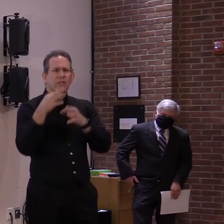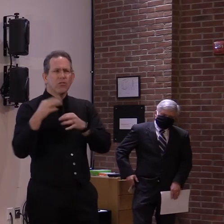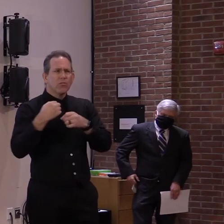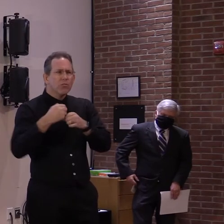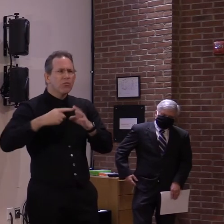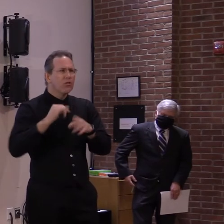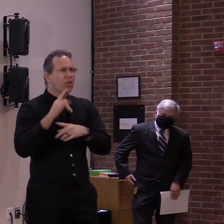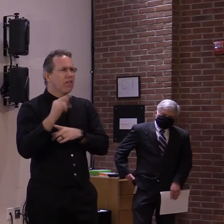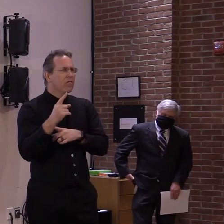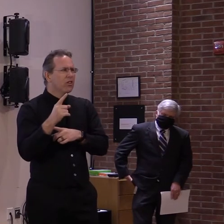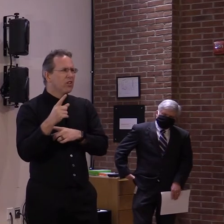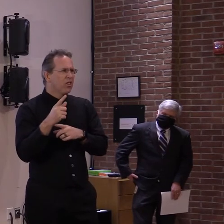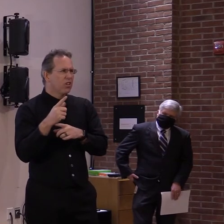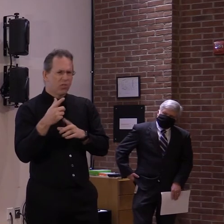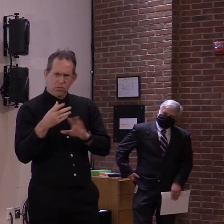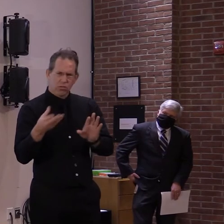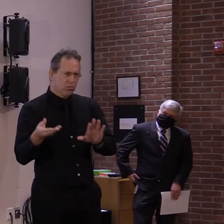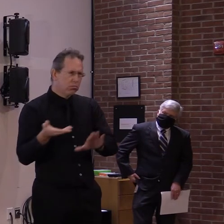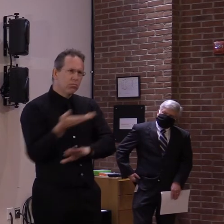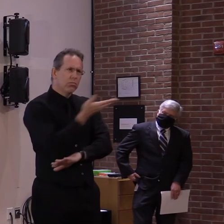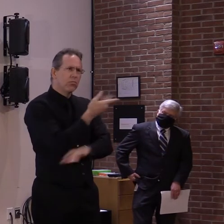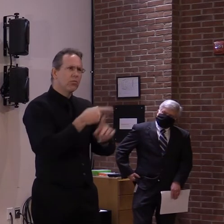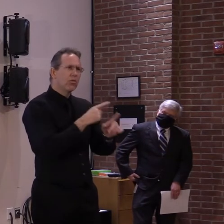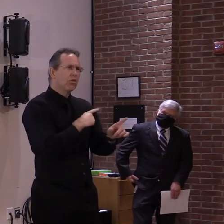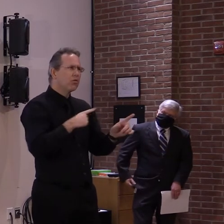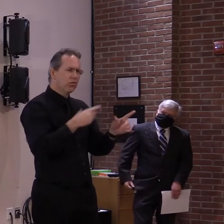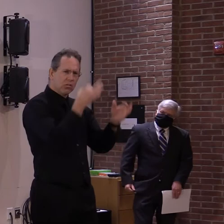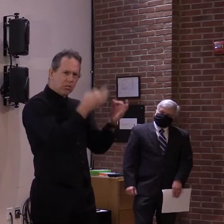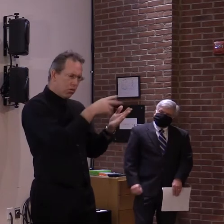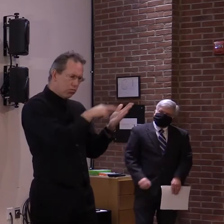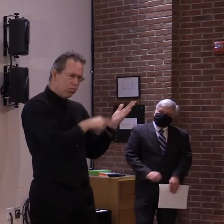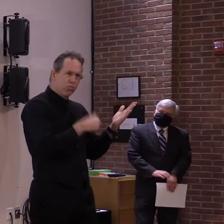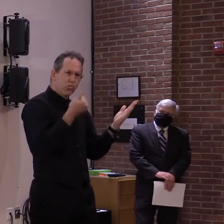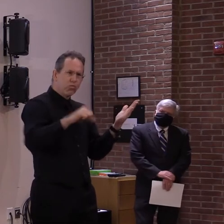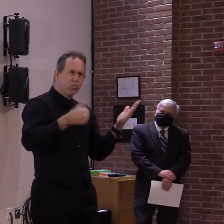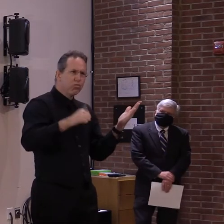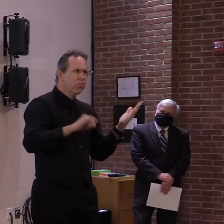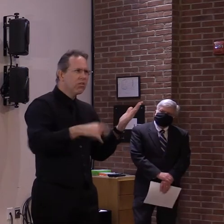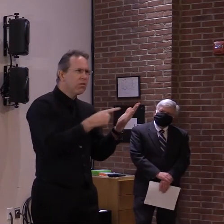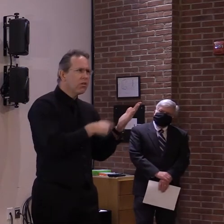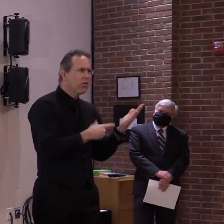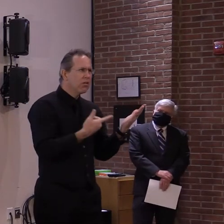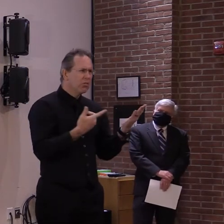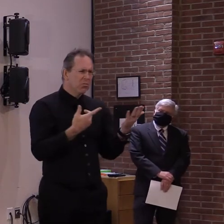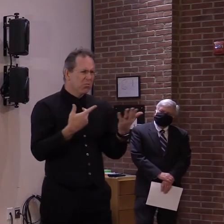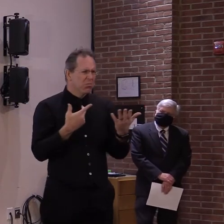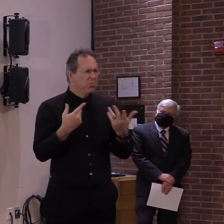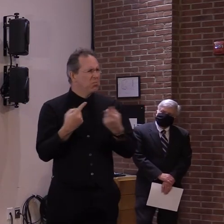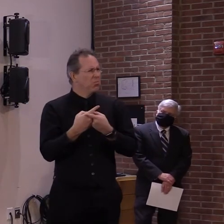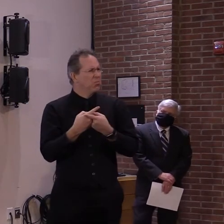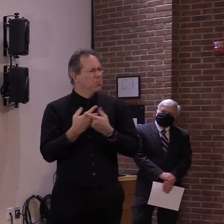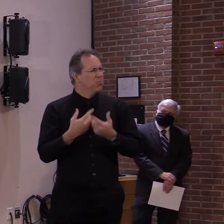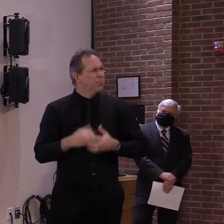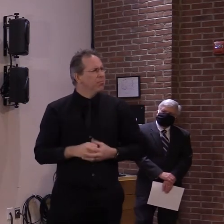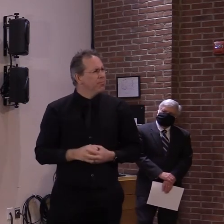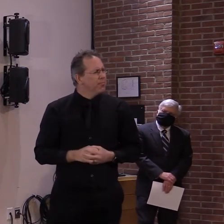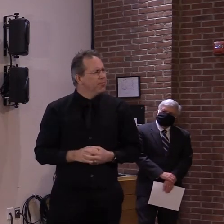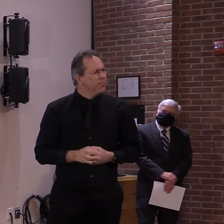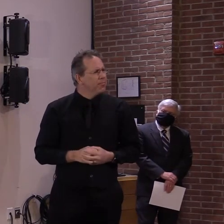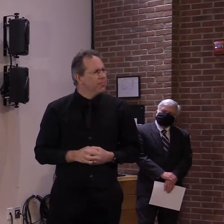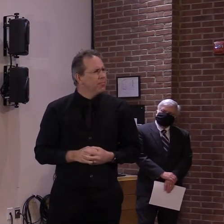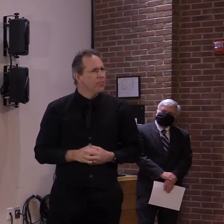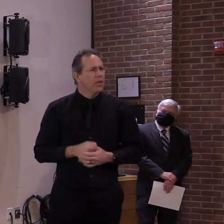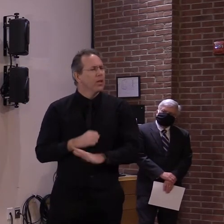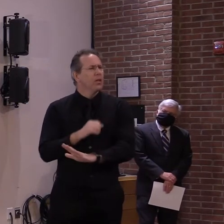route of asking the legislature for the changes that you want? Yeah. Let me clear a couple of things up. First of all, at the start of any